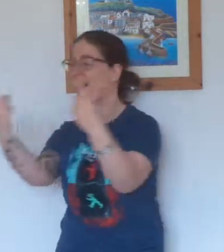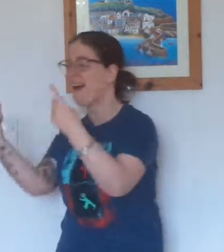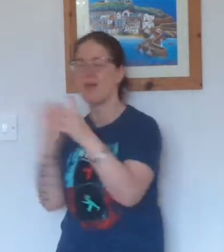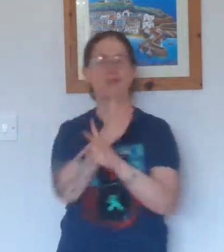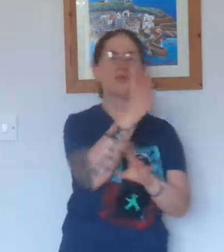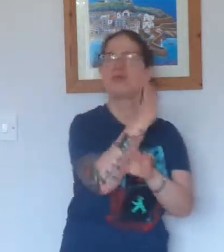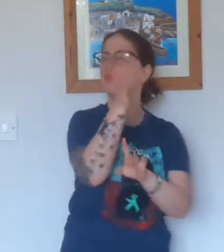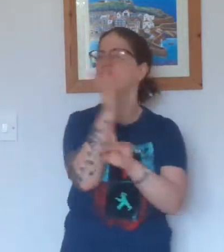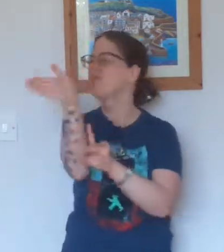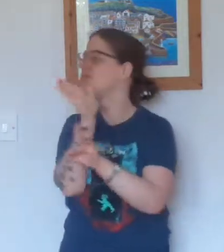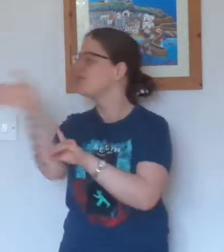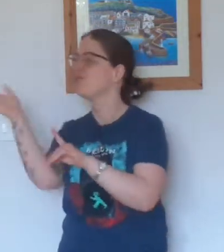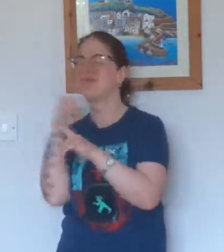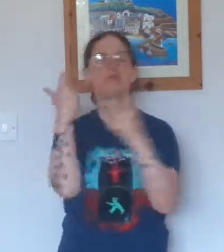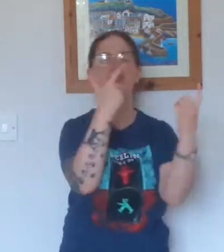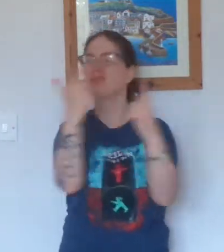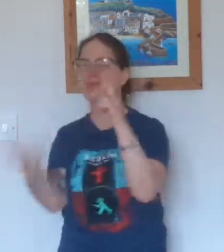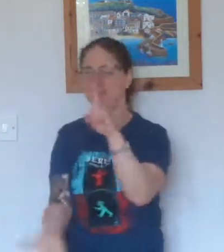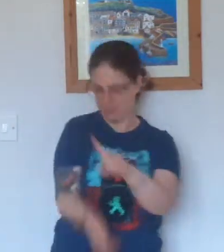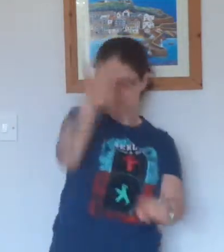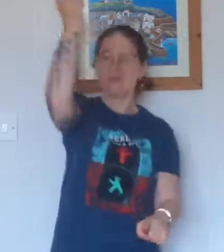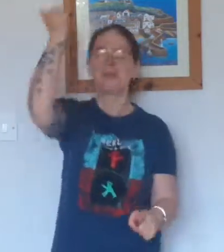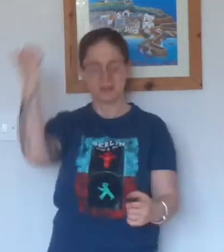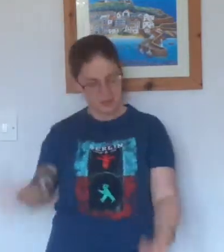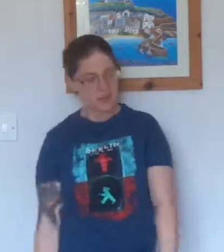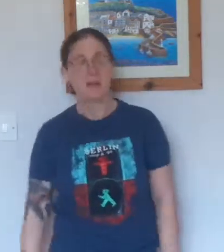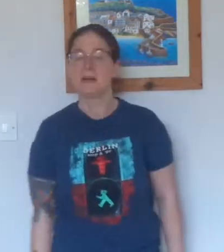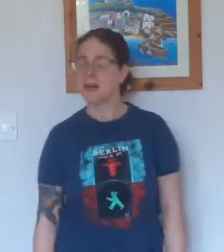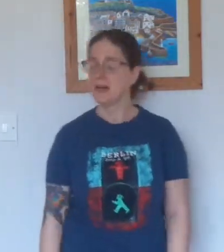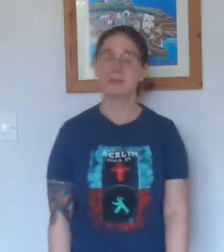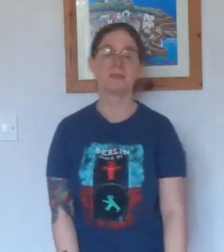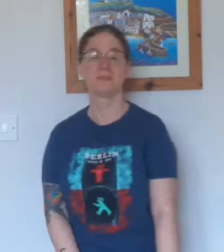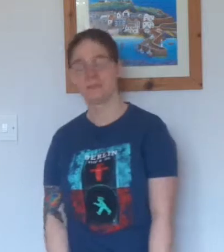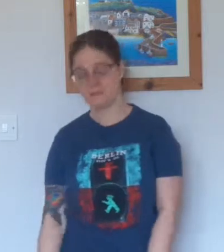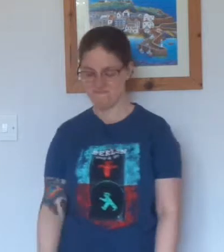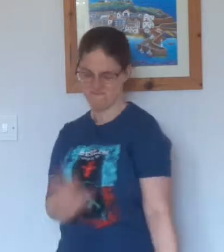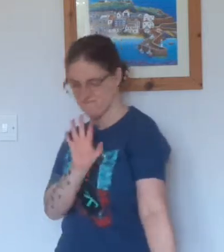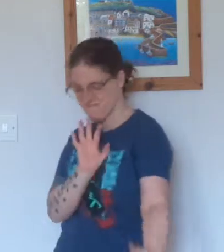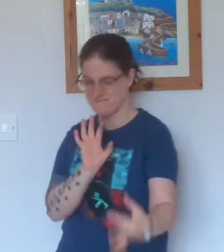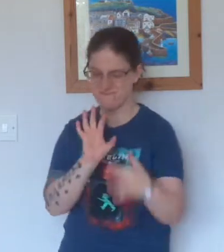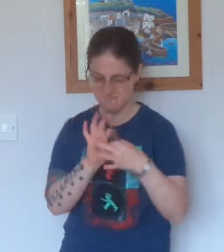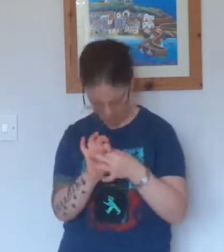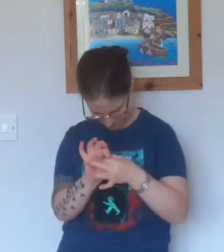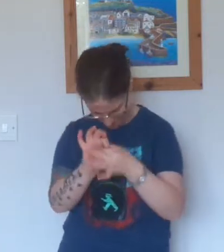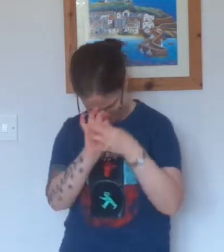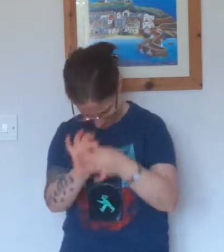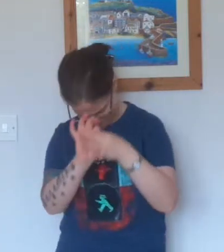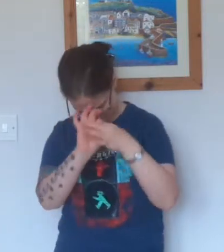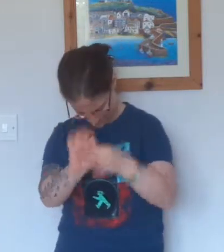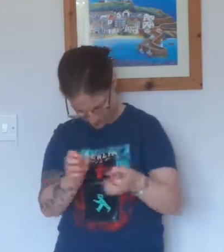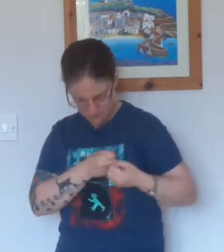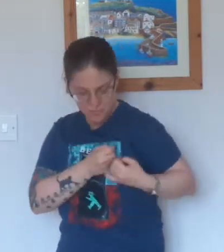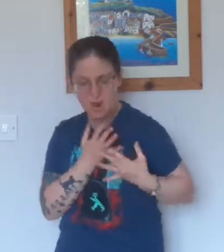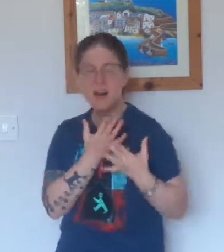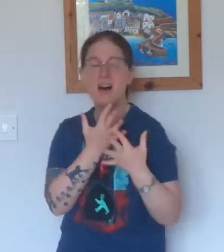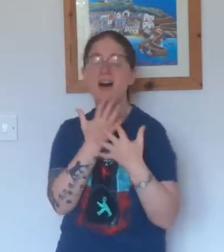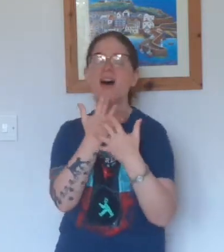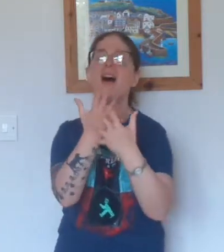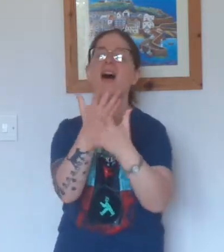wherever you might go And I'm going to my heart And I hope you come